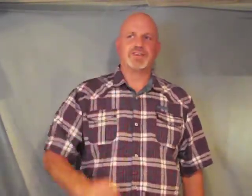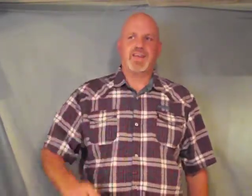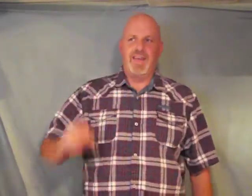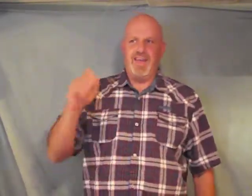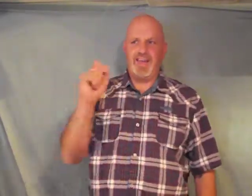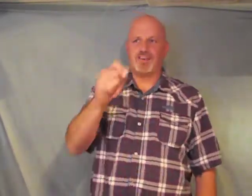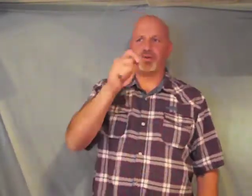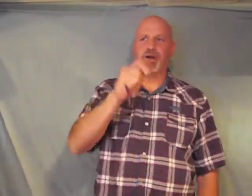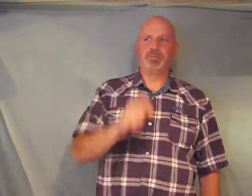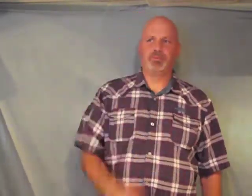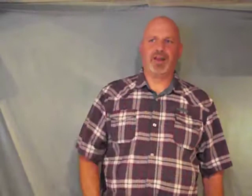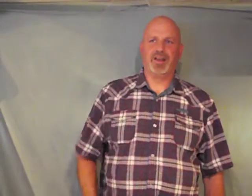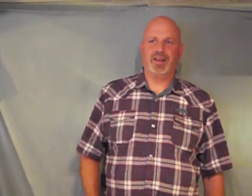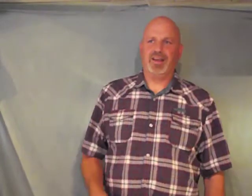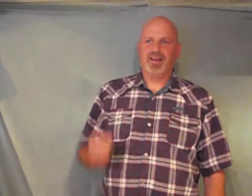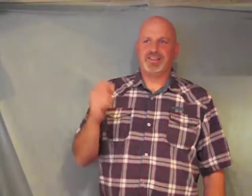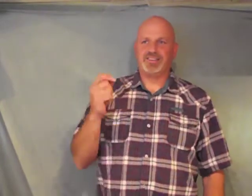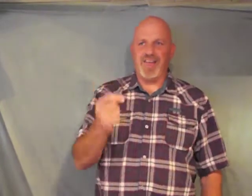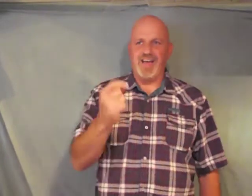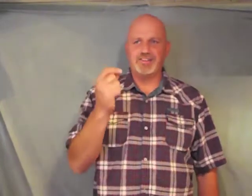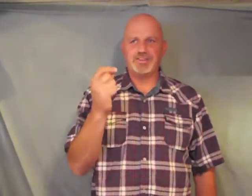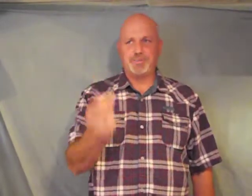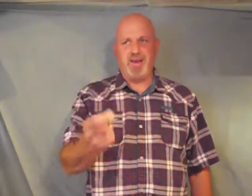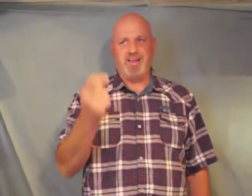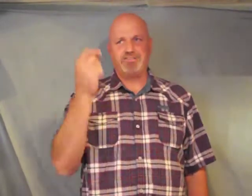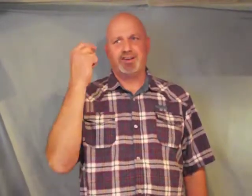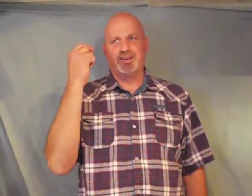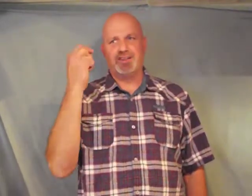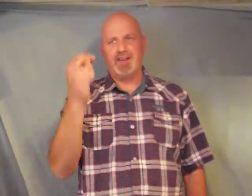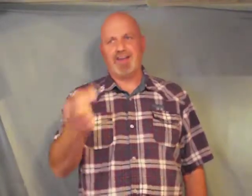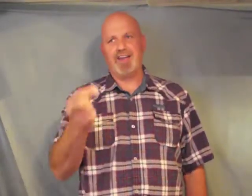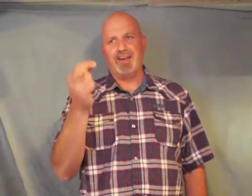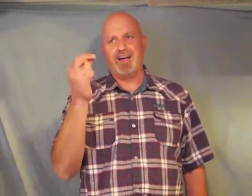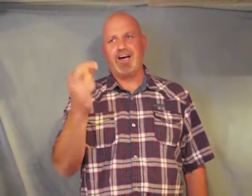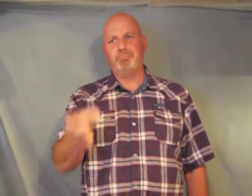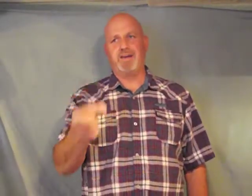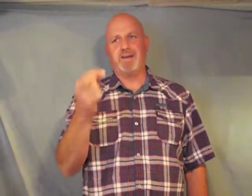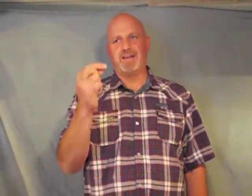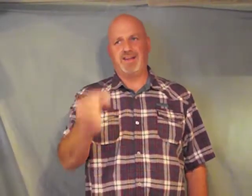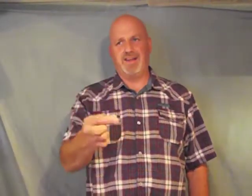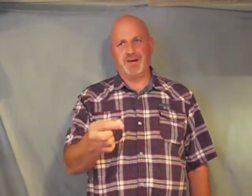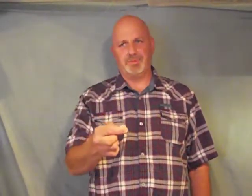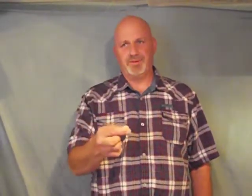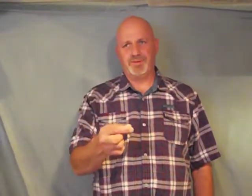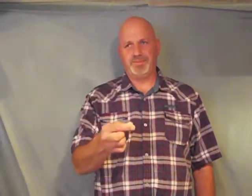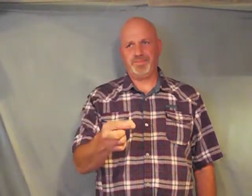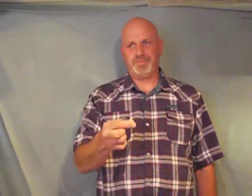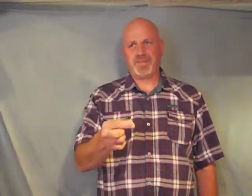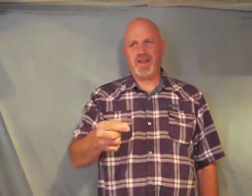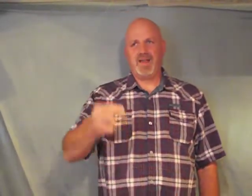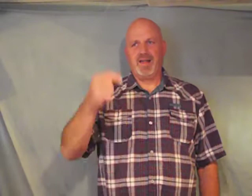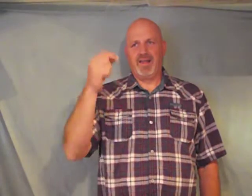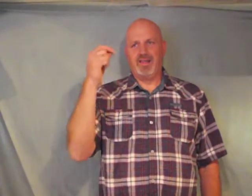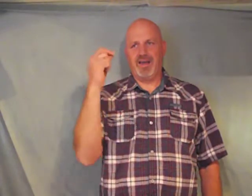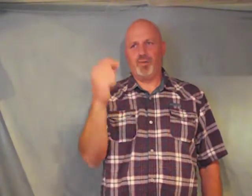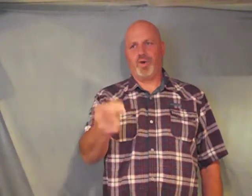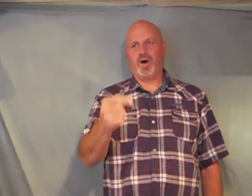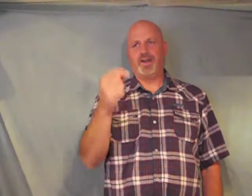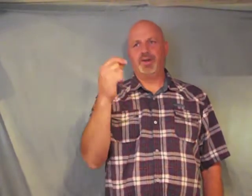incorruptibility sound speech that cannot be condemned that one who